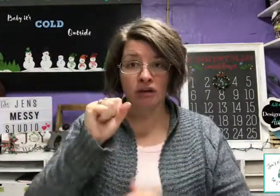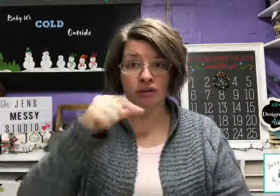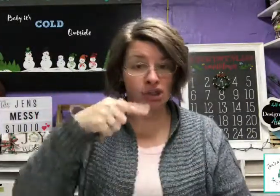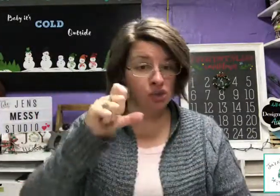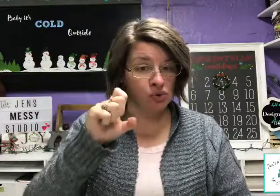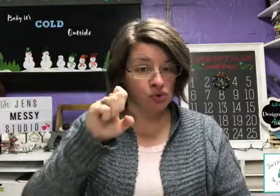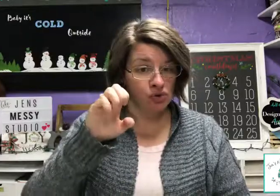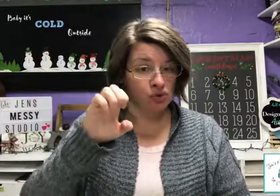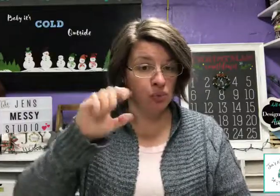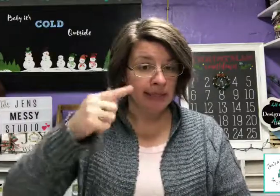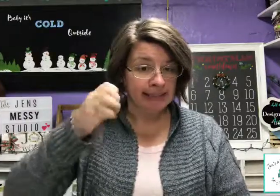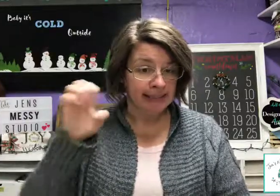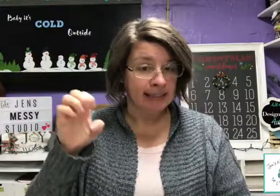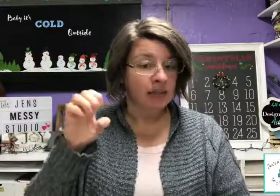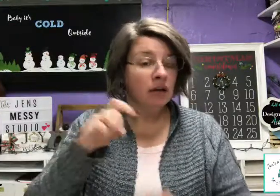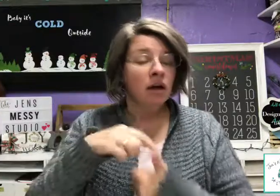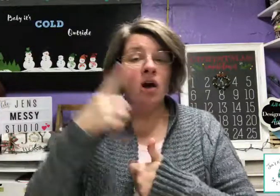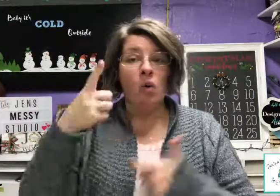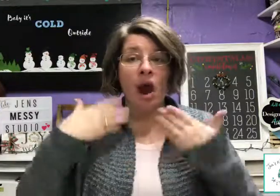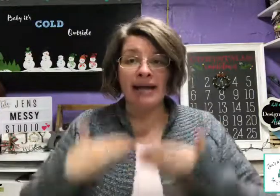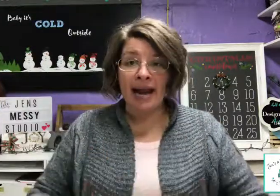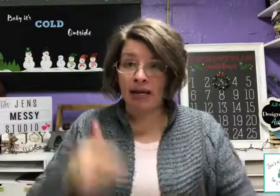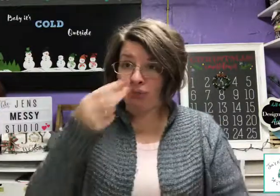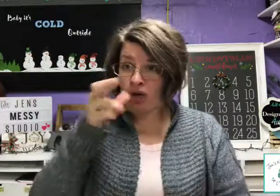3G, one apron,